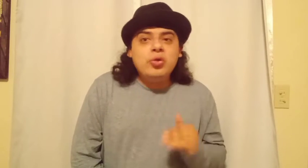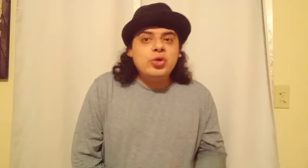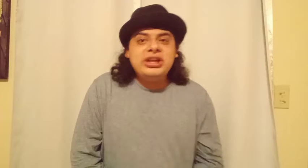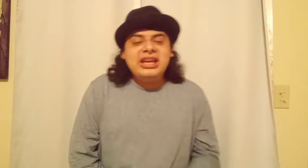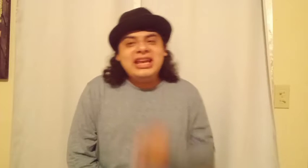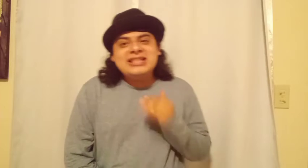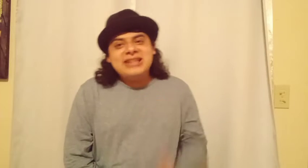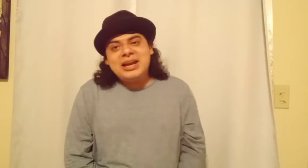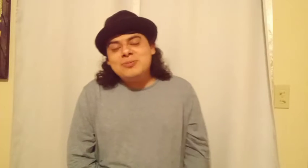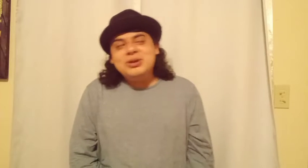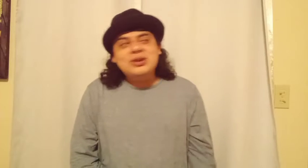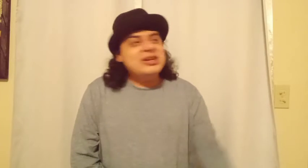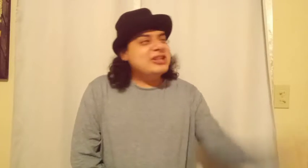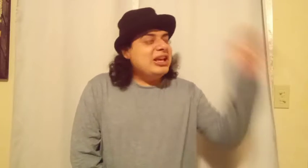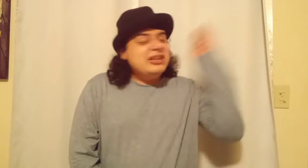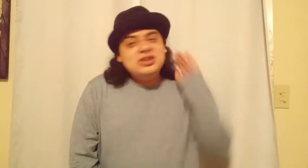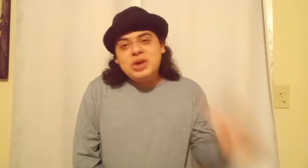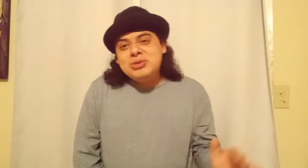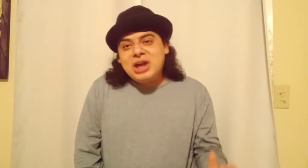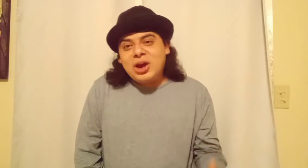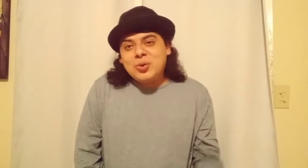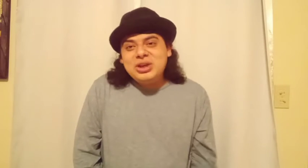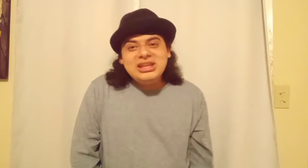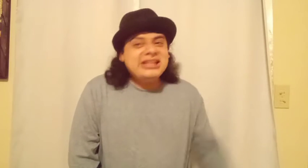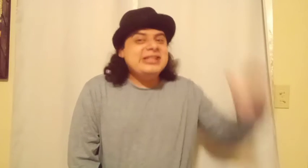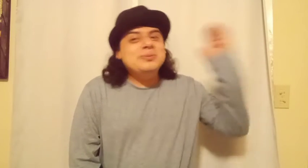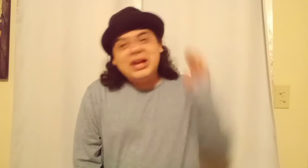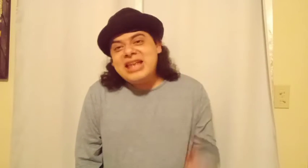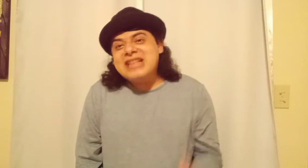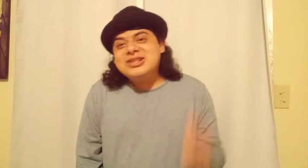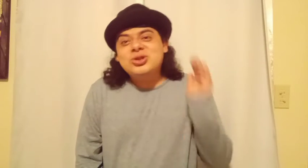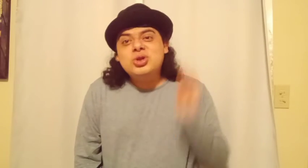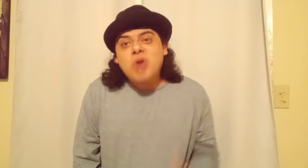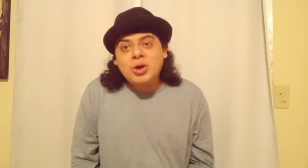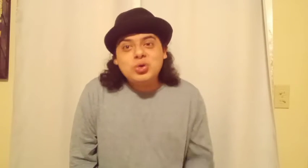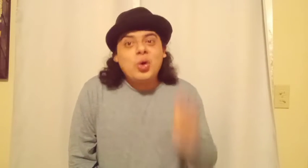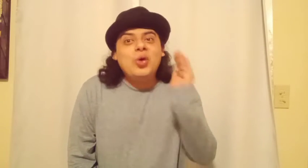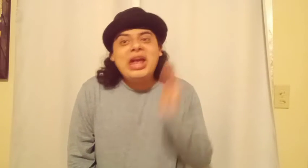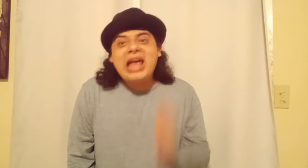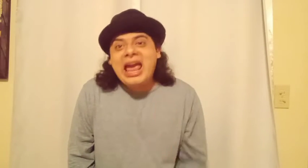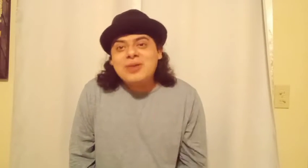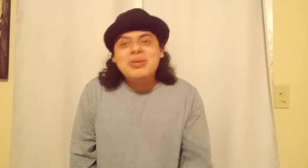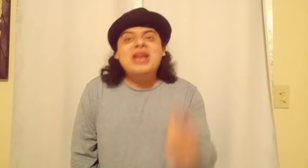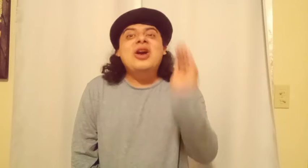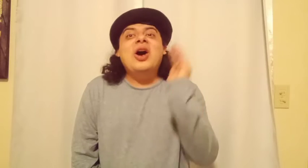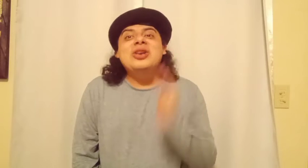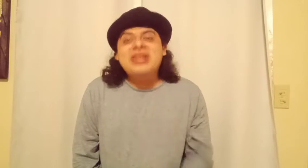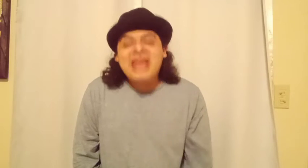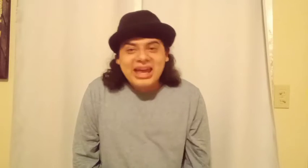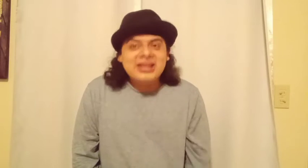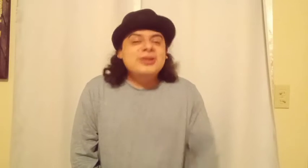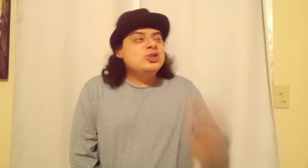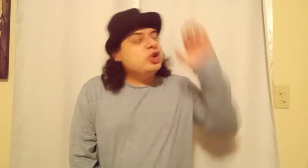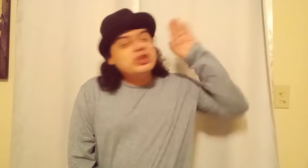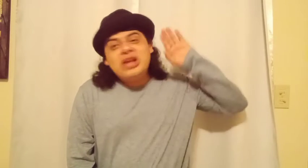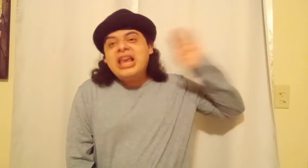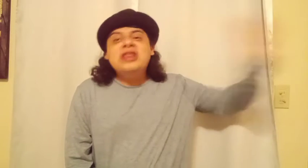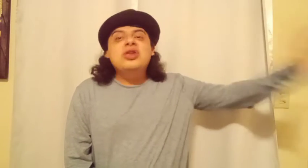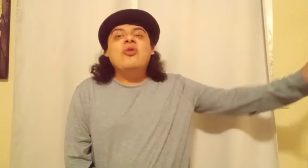freaking excited because Jim Carrey, he's playing as Dr. Eggman again. Just like in the